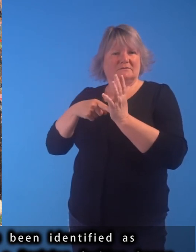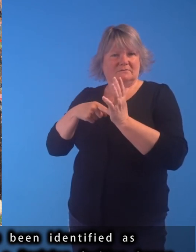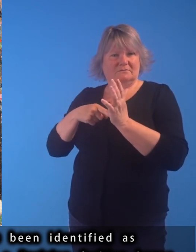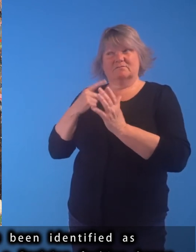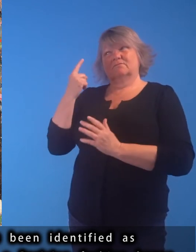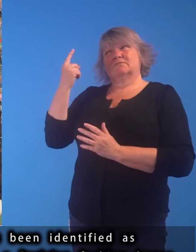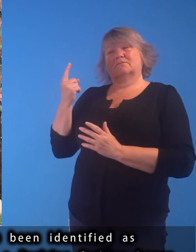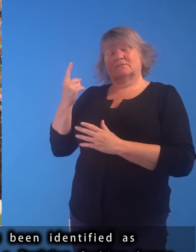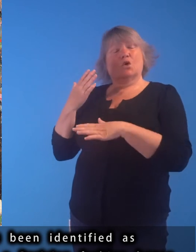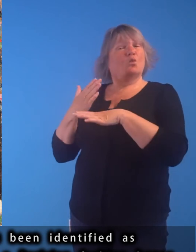Parisian fashion house.